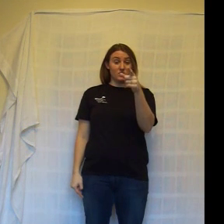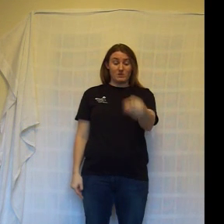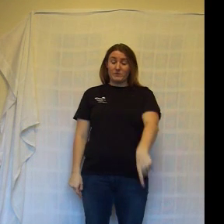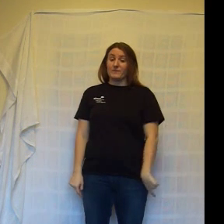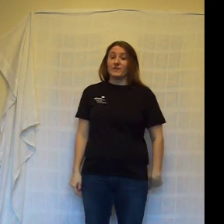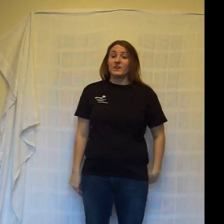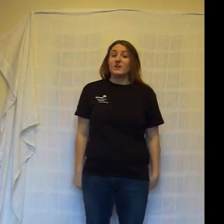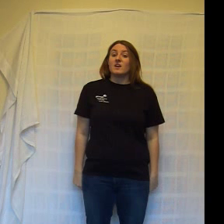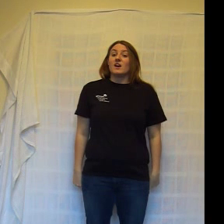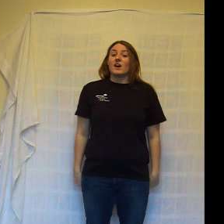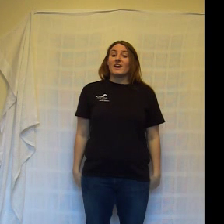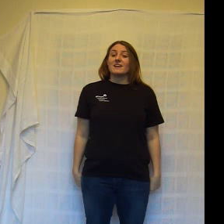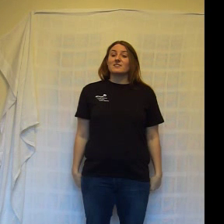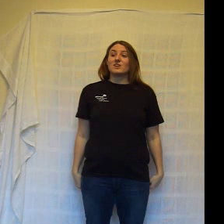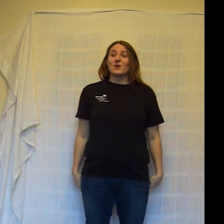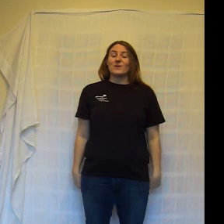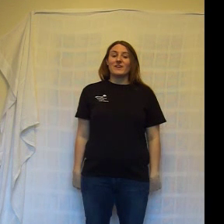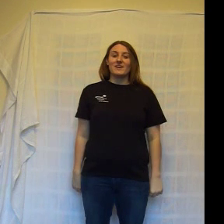You jump. Okay, so...